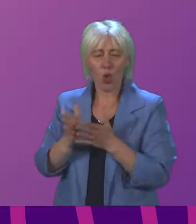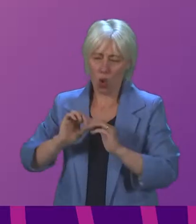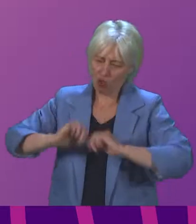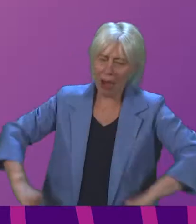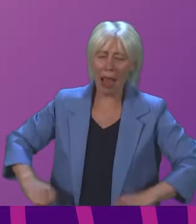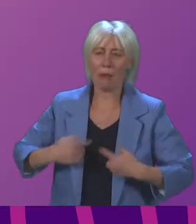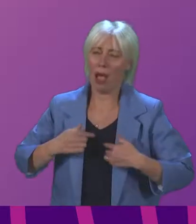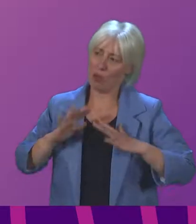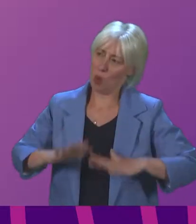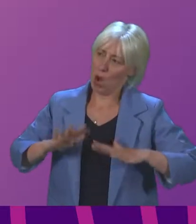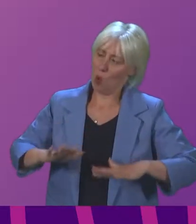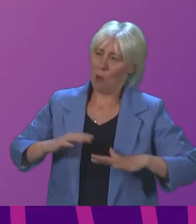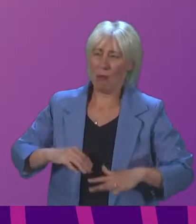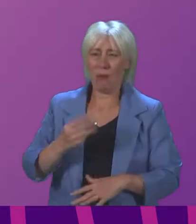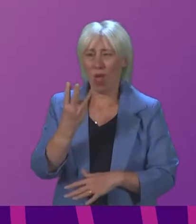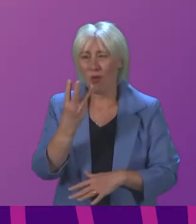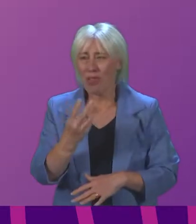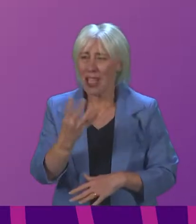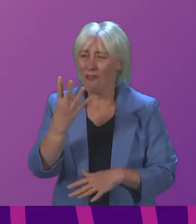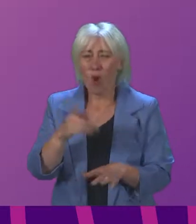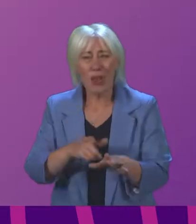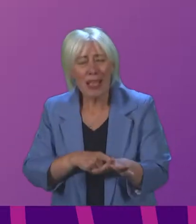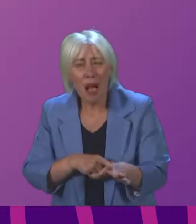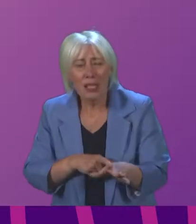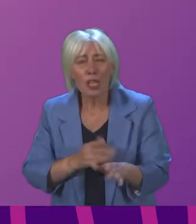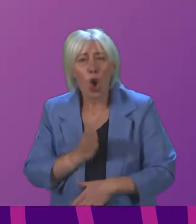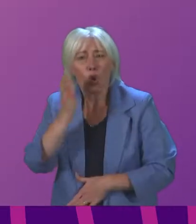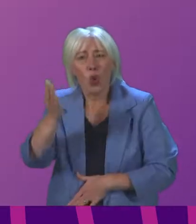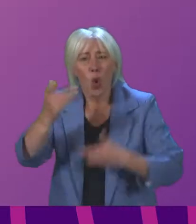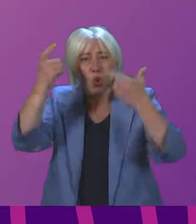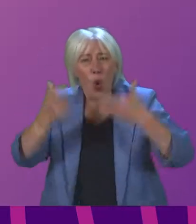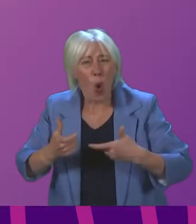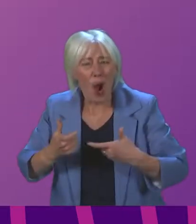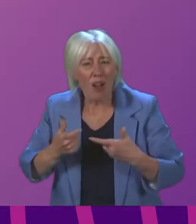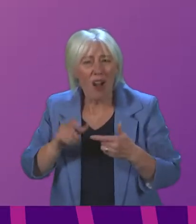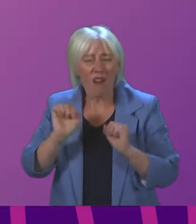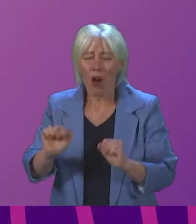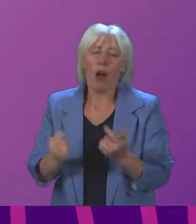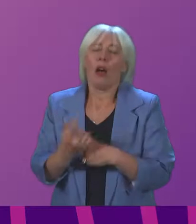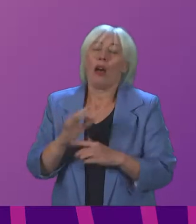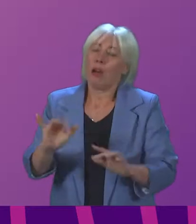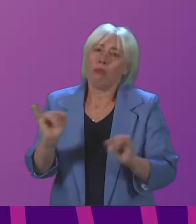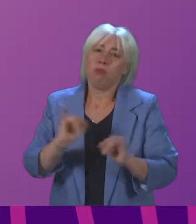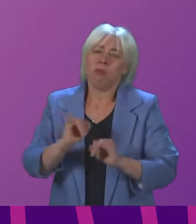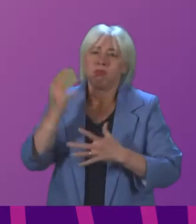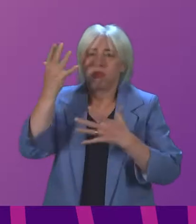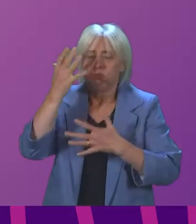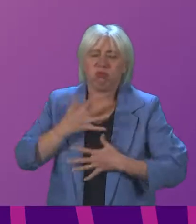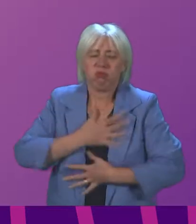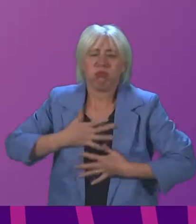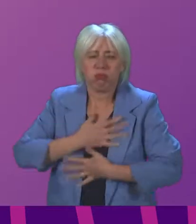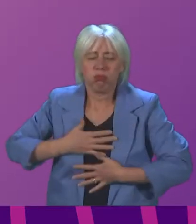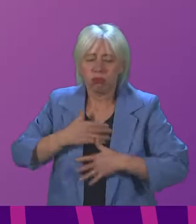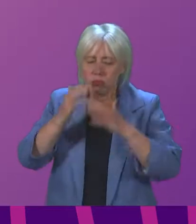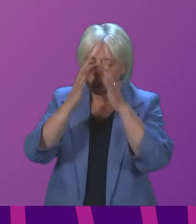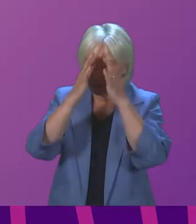to wait another three or four years for their case to even come to court? We were very